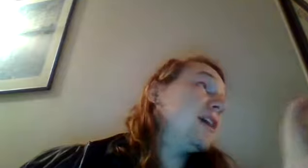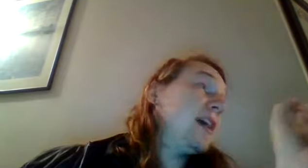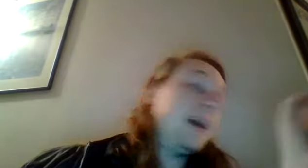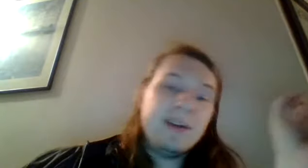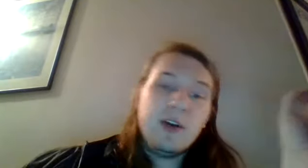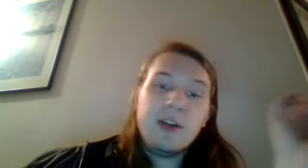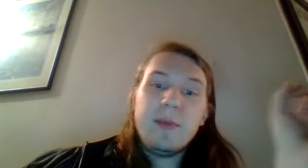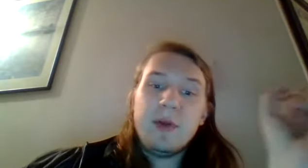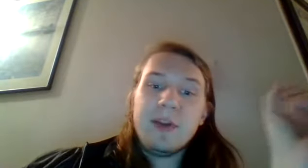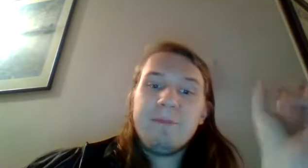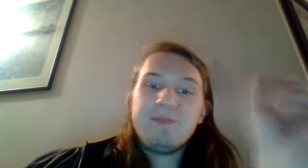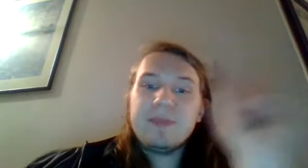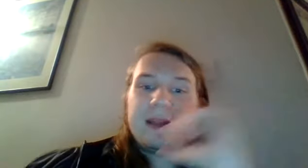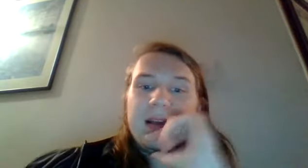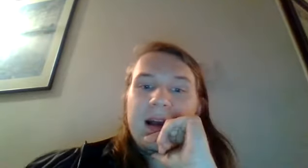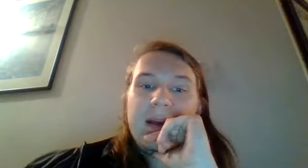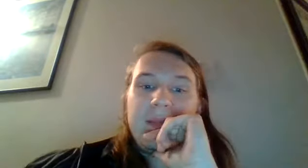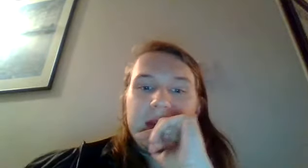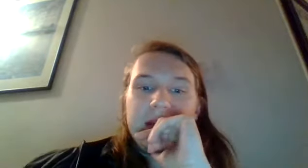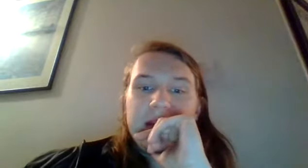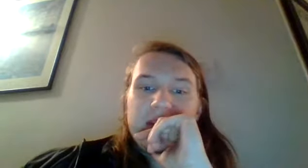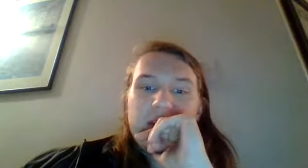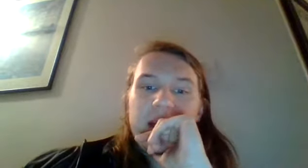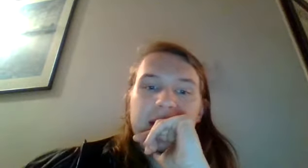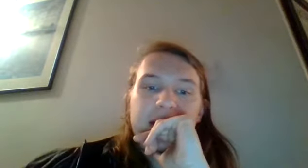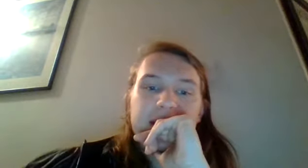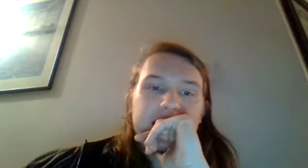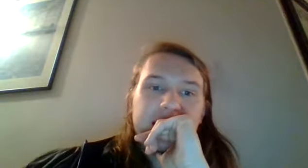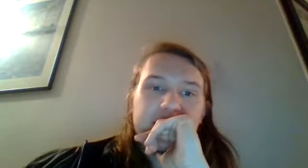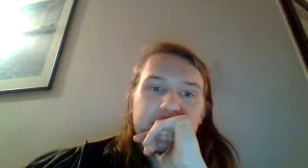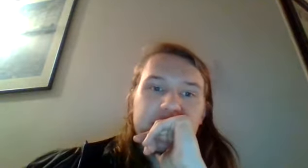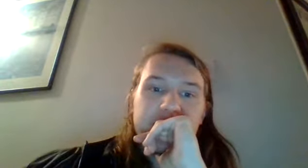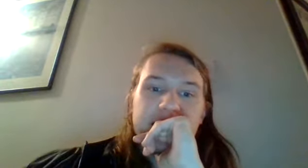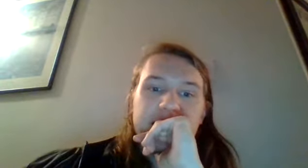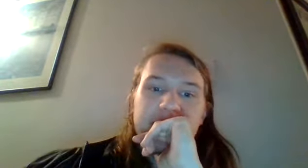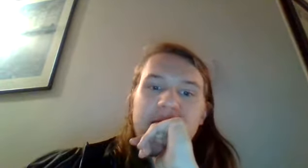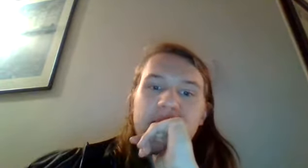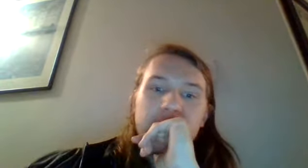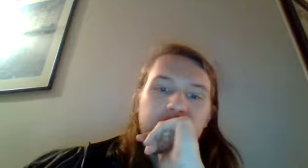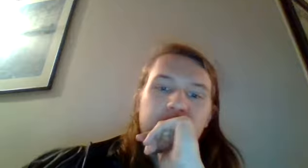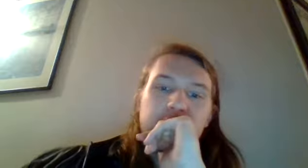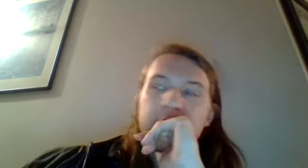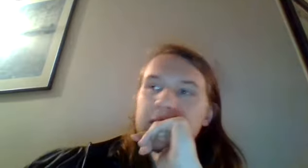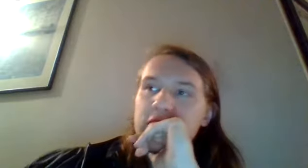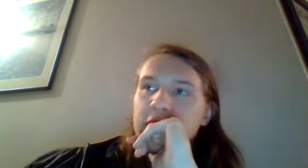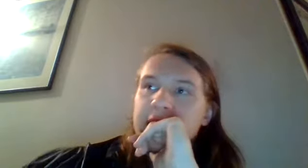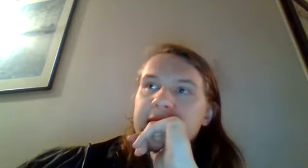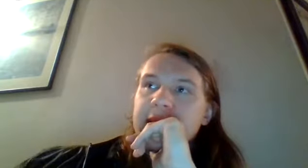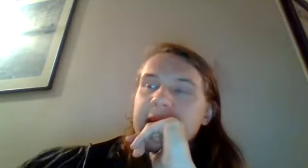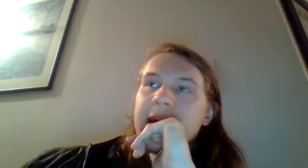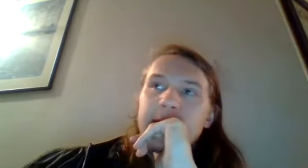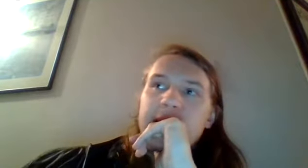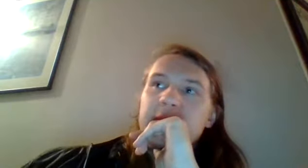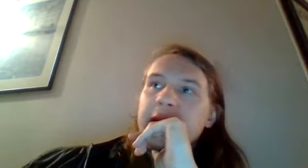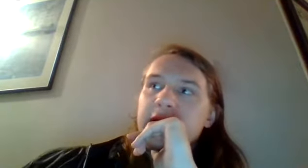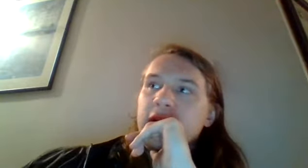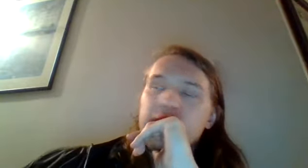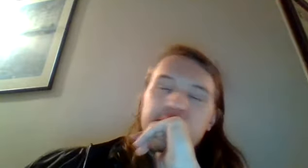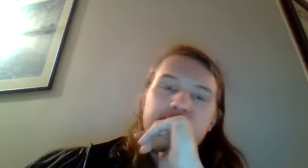the hey hold up hold up um so yeah basically this episode cements the power of emotional maturity seeing kagame explaining to her she's a